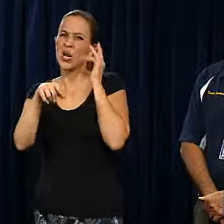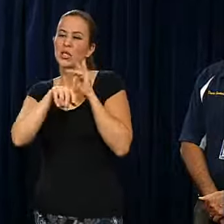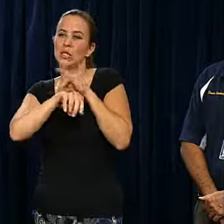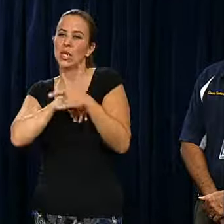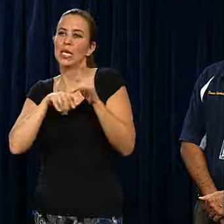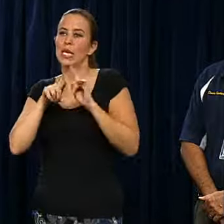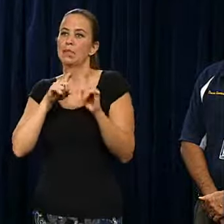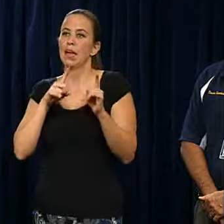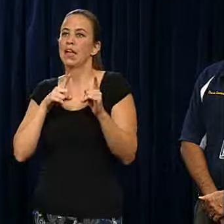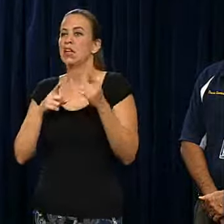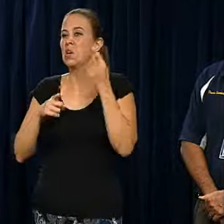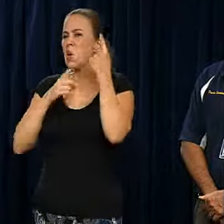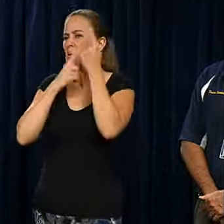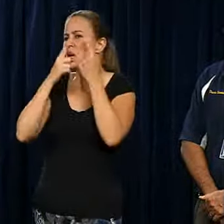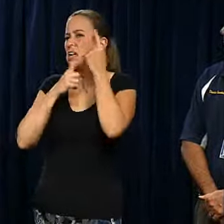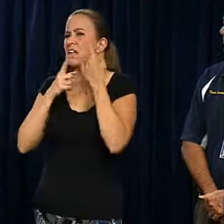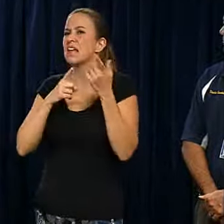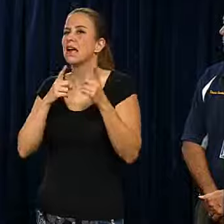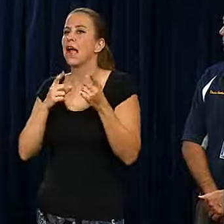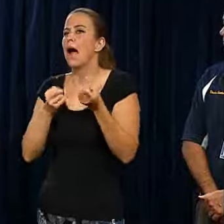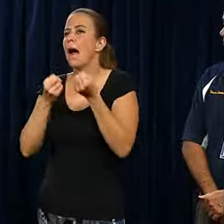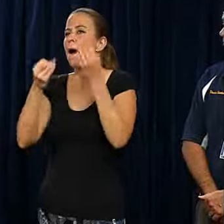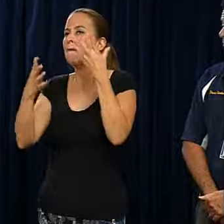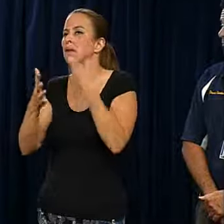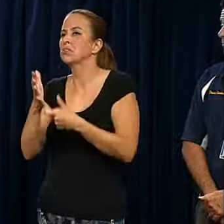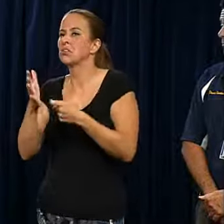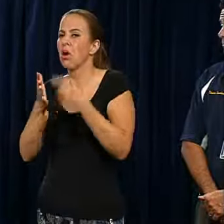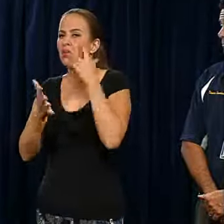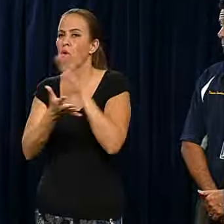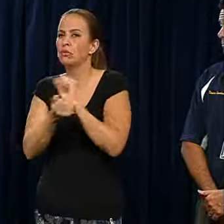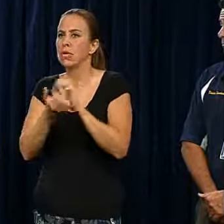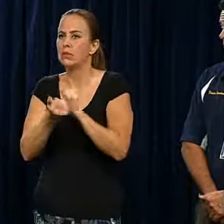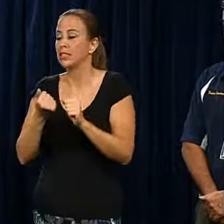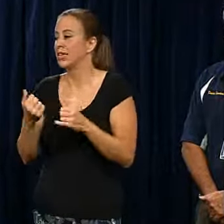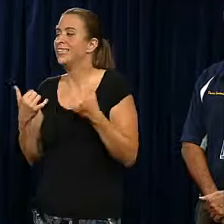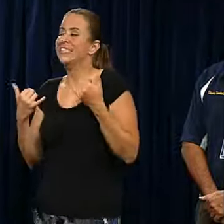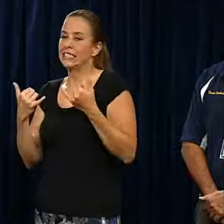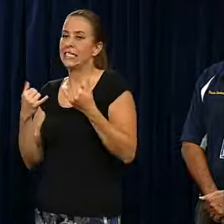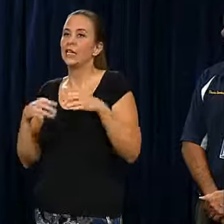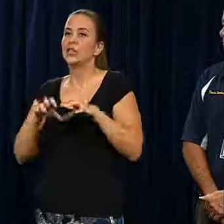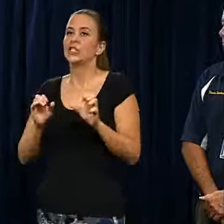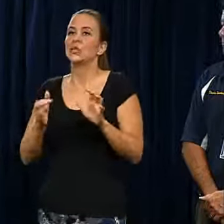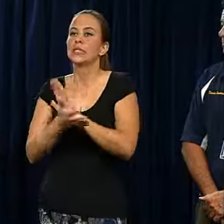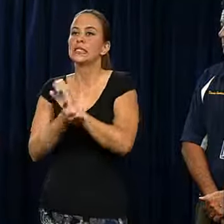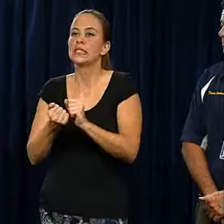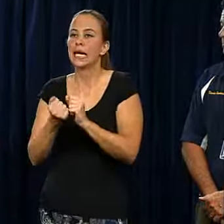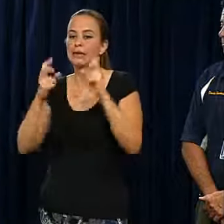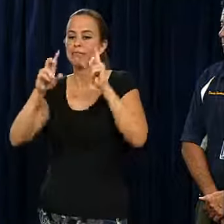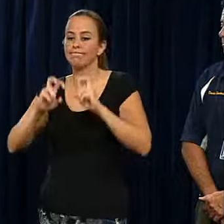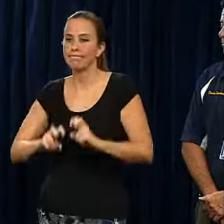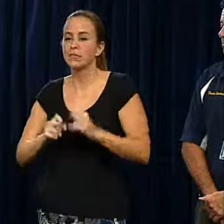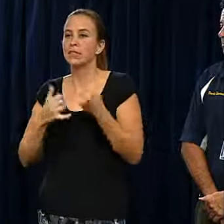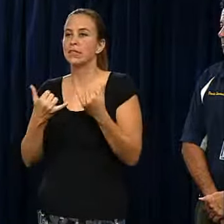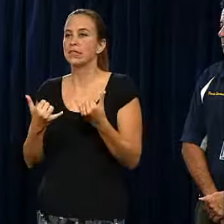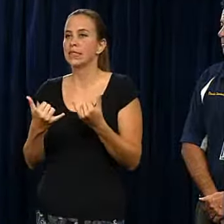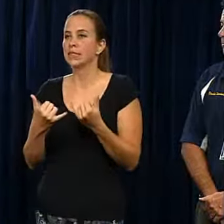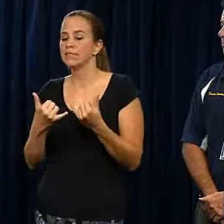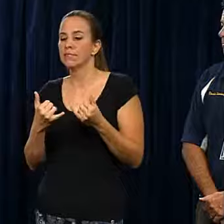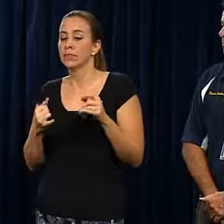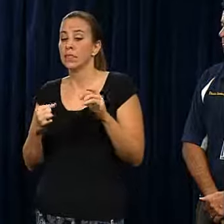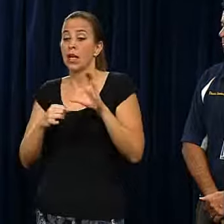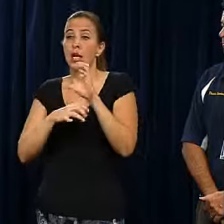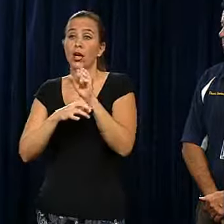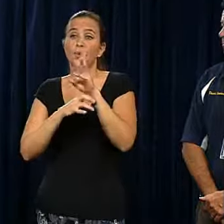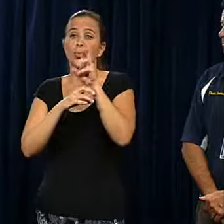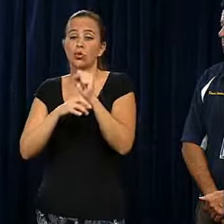but what is the monetary damage proceeding right now? Well, we're doing a damage assessment right now as we speak. The crews are going out,